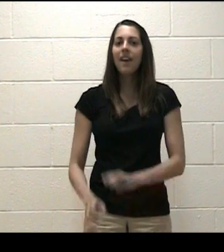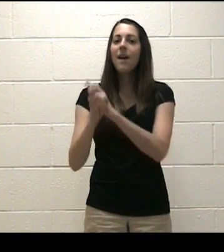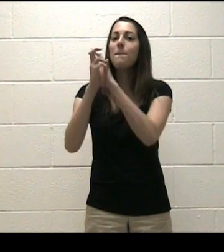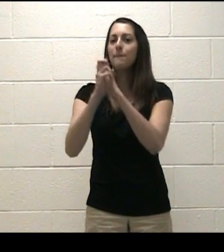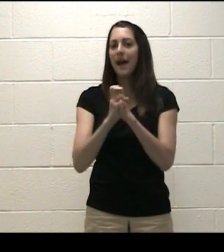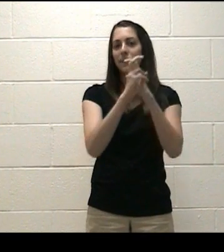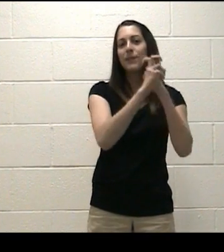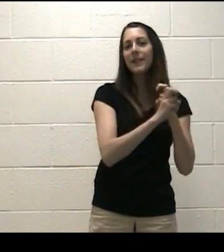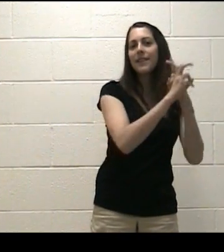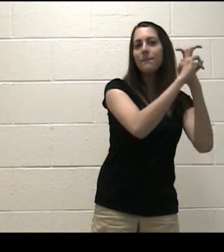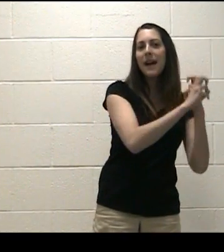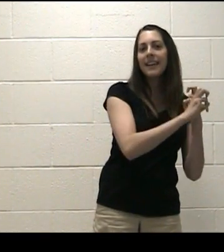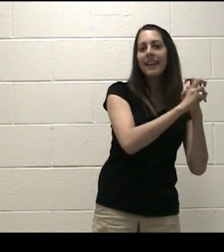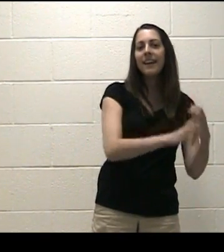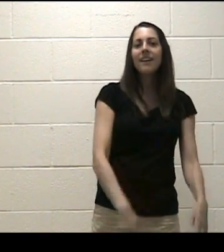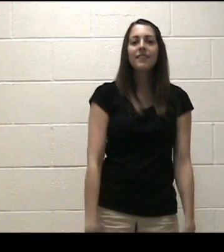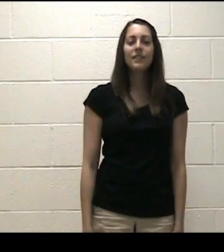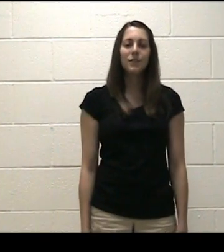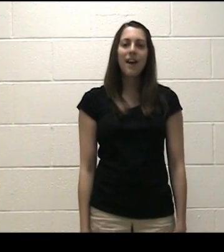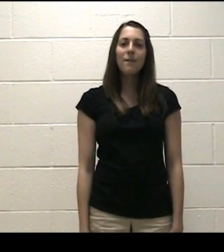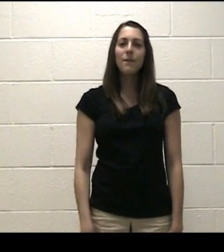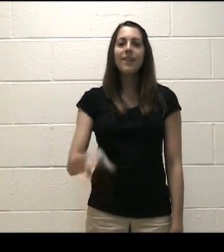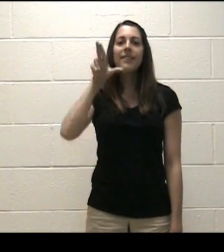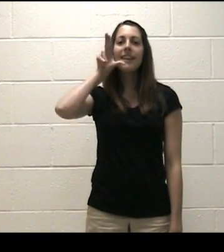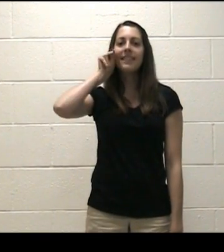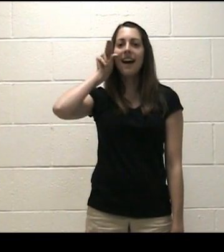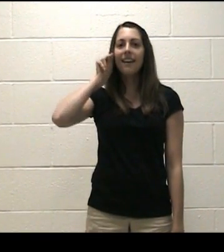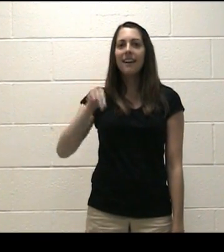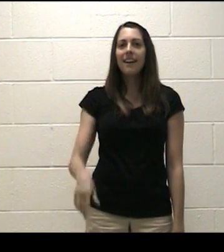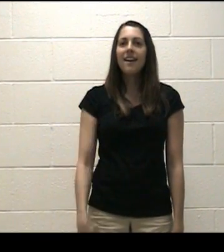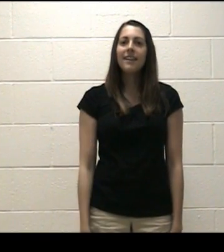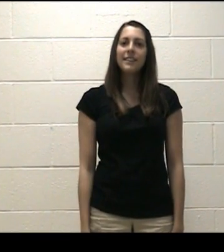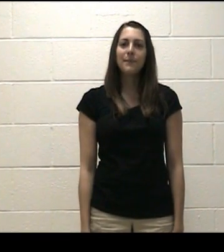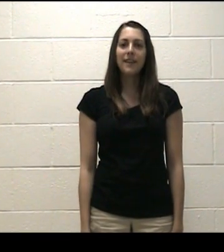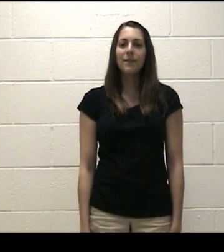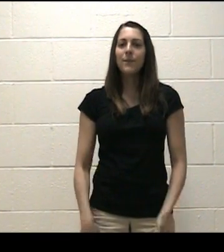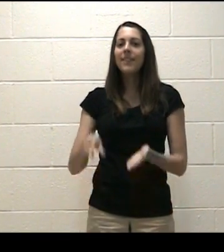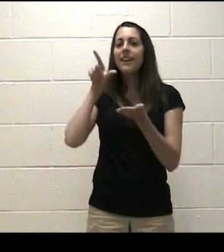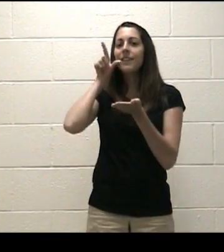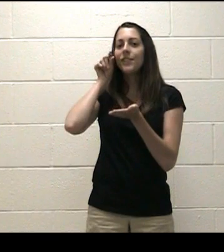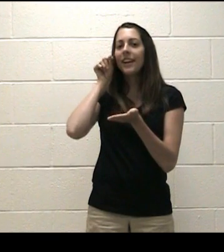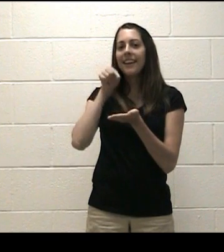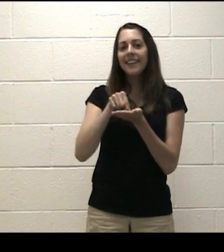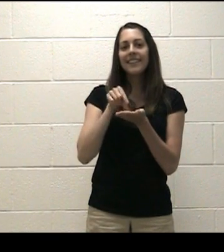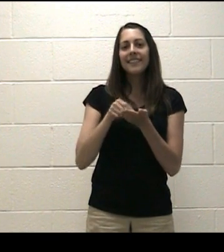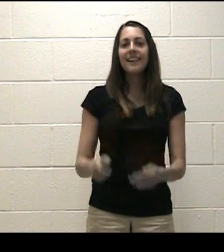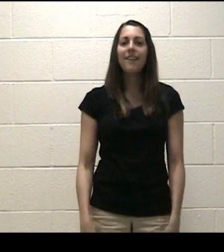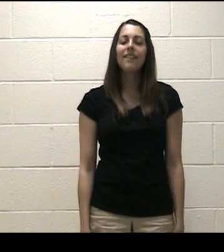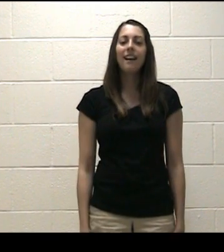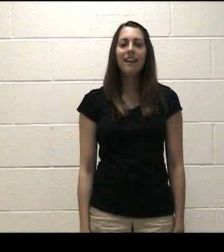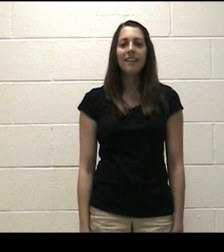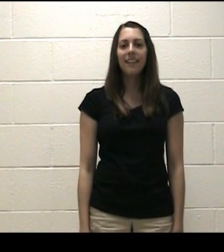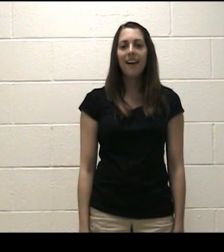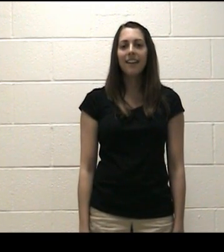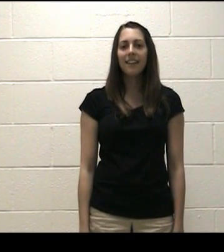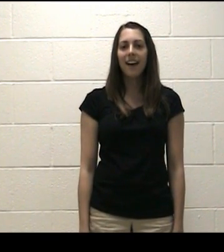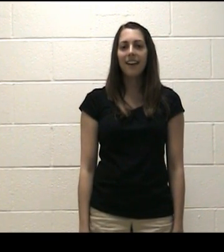Bounce with the bunny, strut with the duck, spin with the chickens, now cluck cluck cluck.